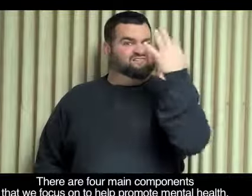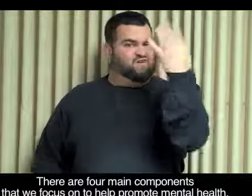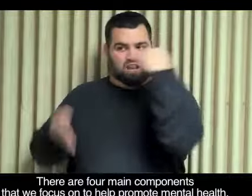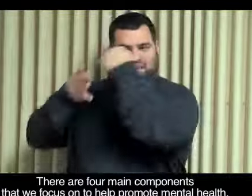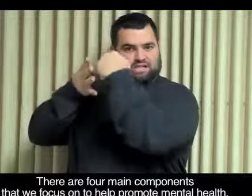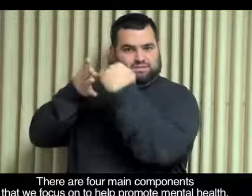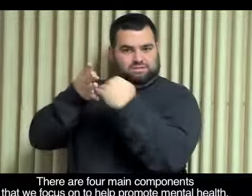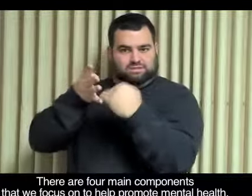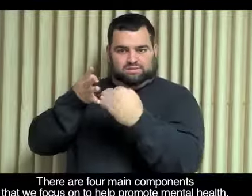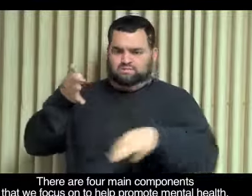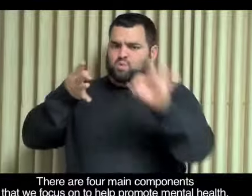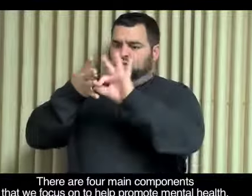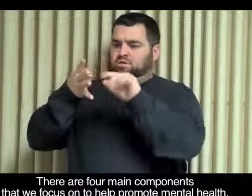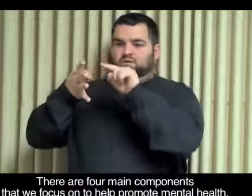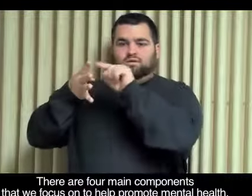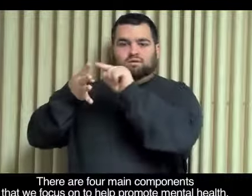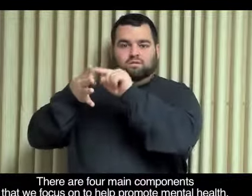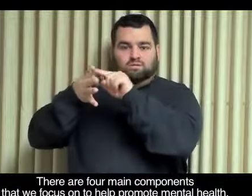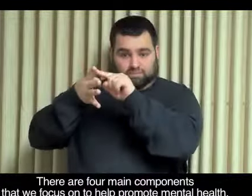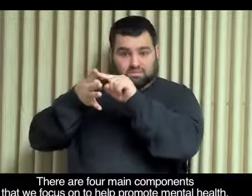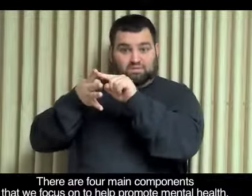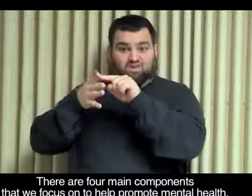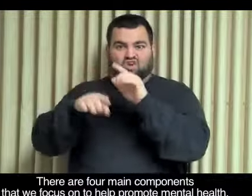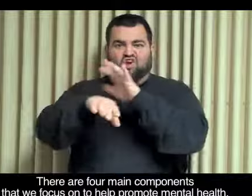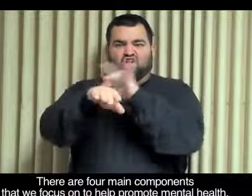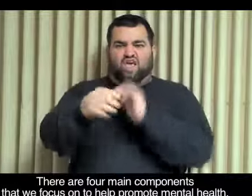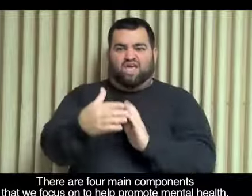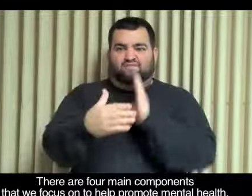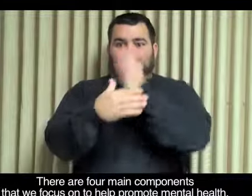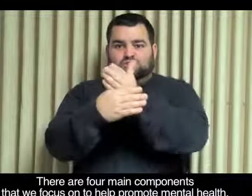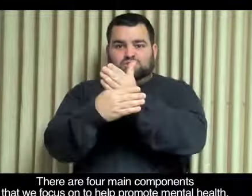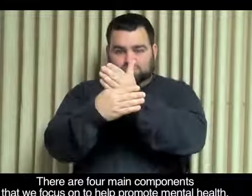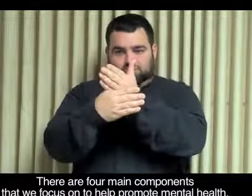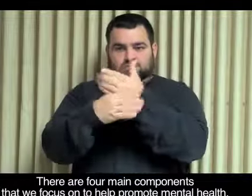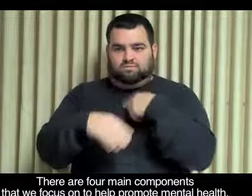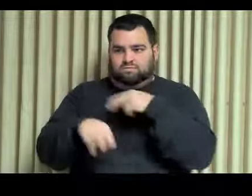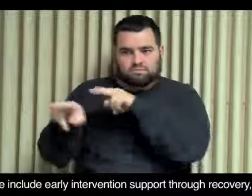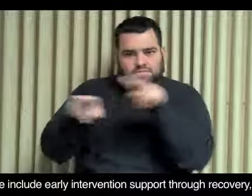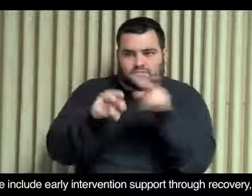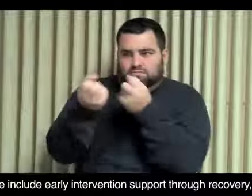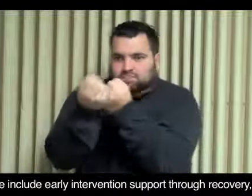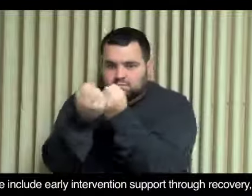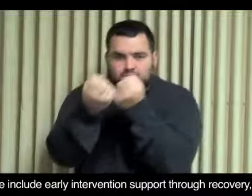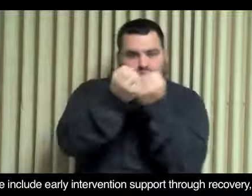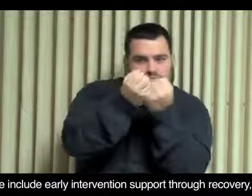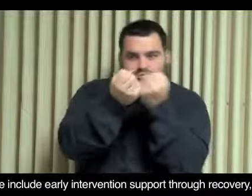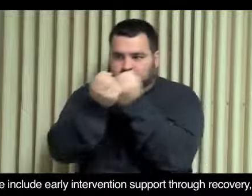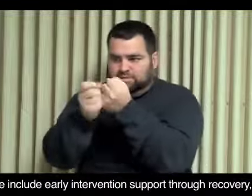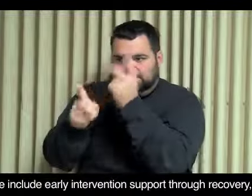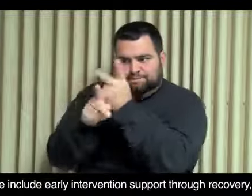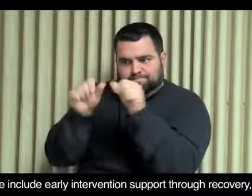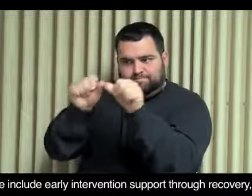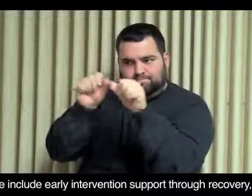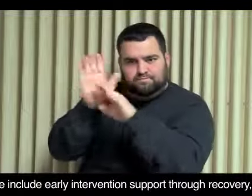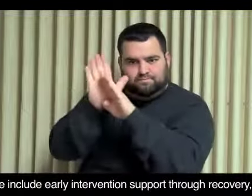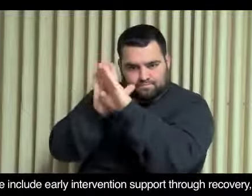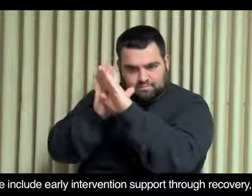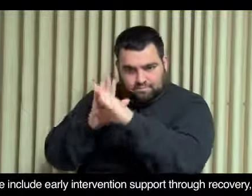There are four main components that we focus on to help promote mental health. These include early intervention support through